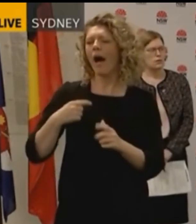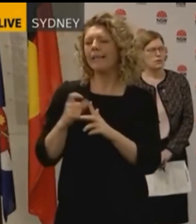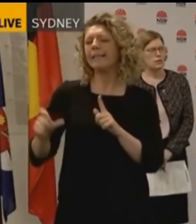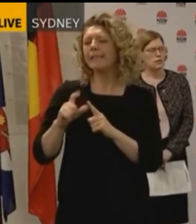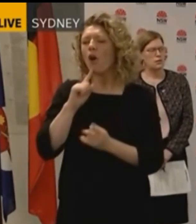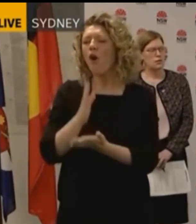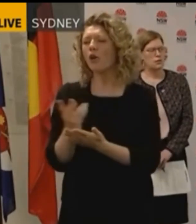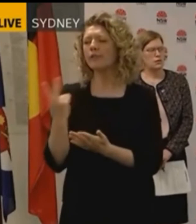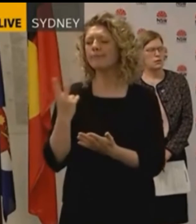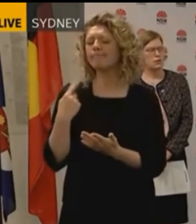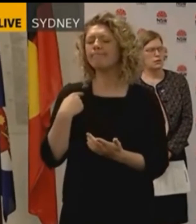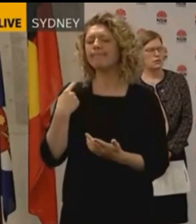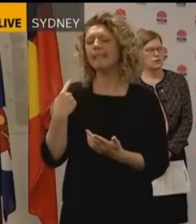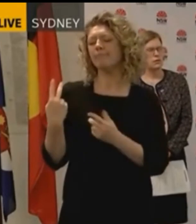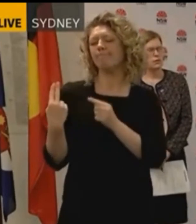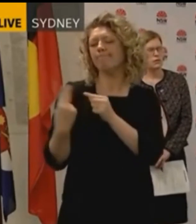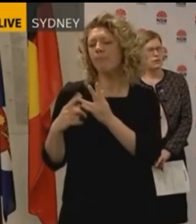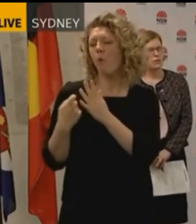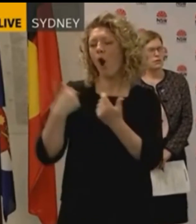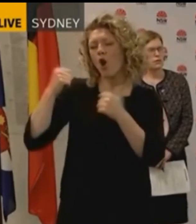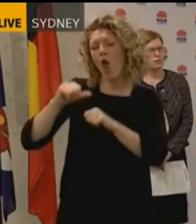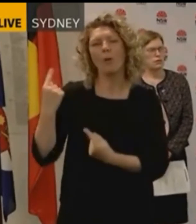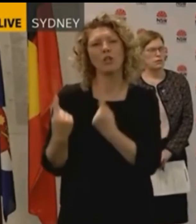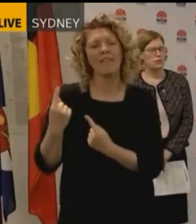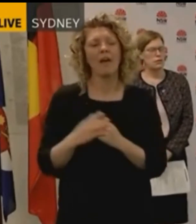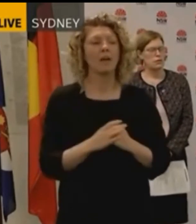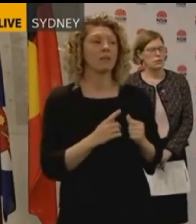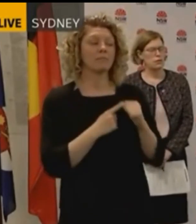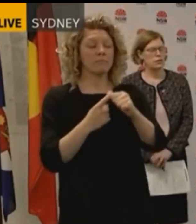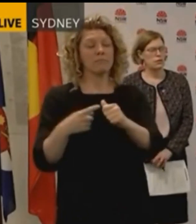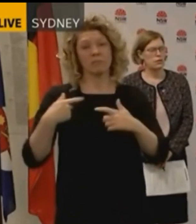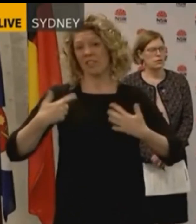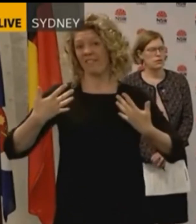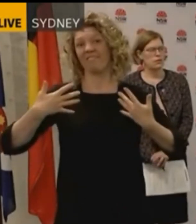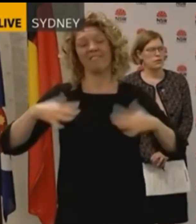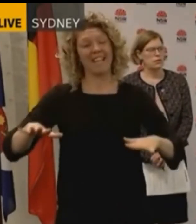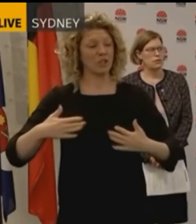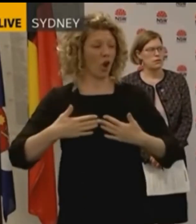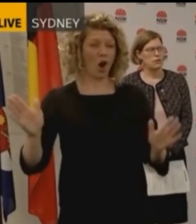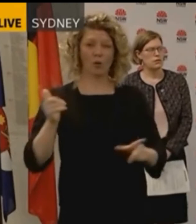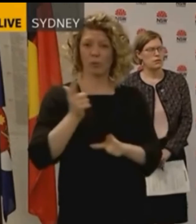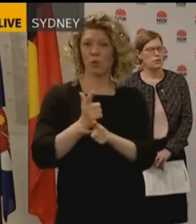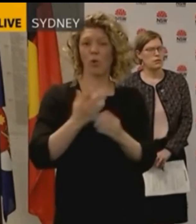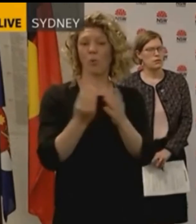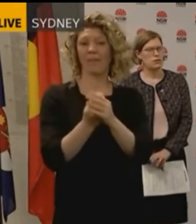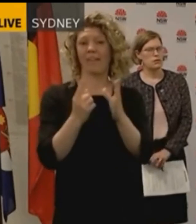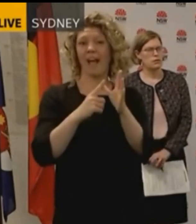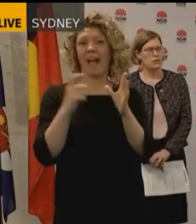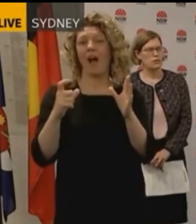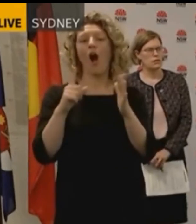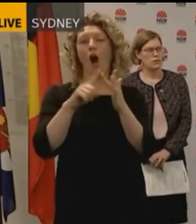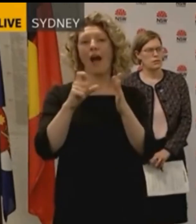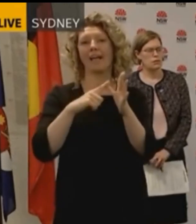Uh, can I just say this, that I have been absolutely, uh, overly cooperative with ICAC from the outset, and I will,